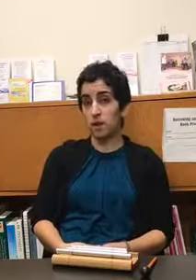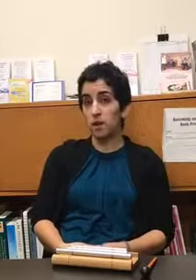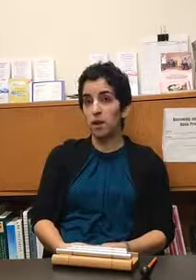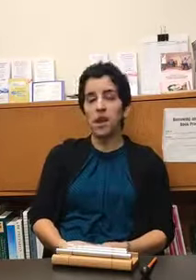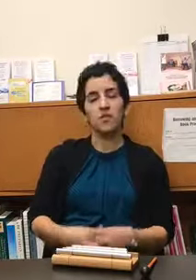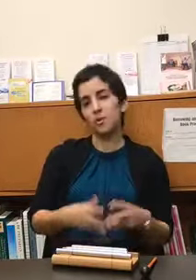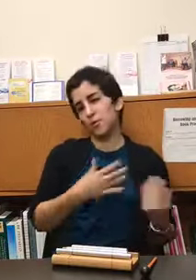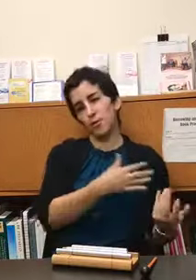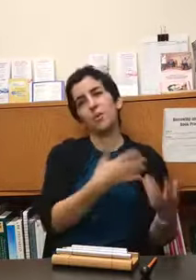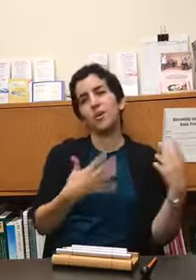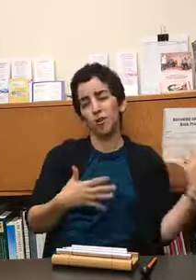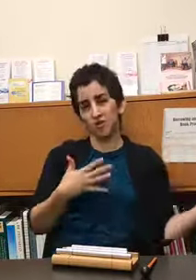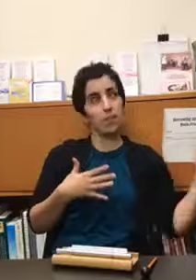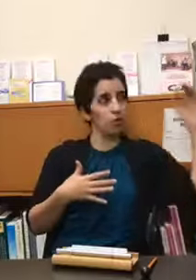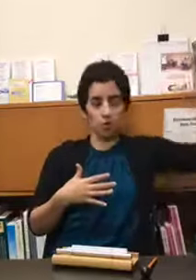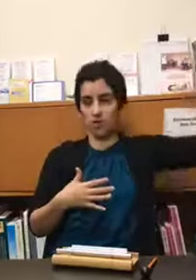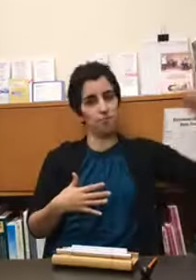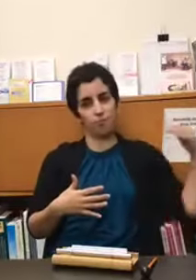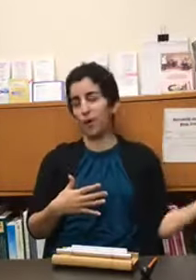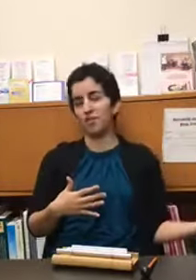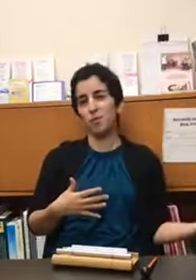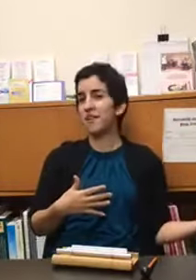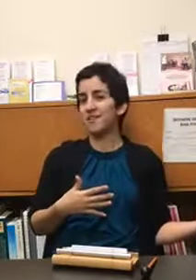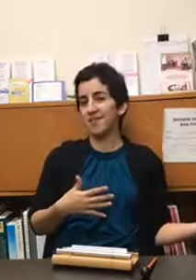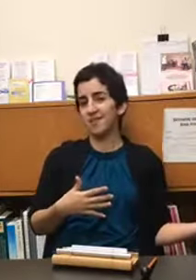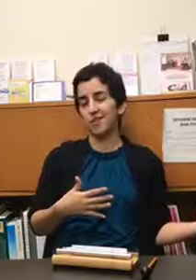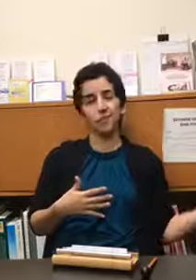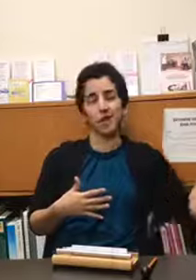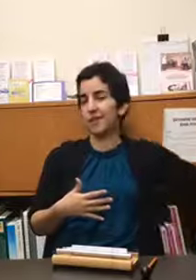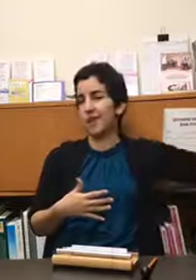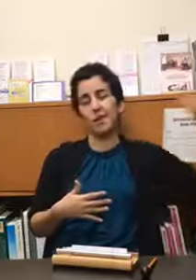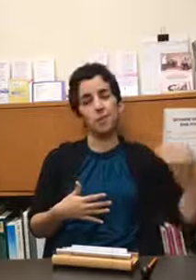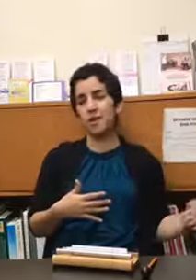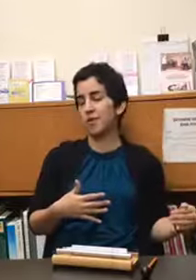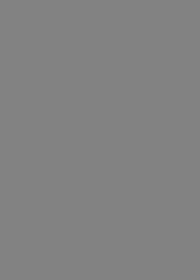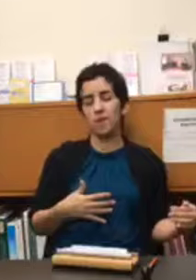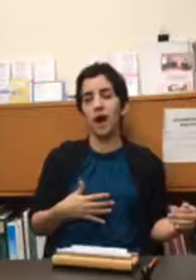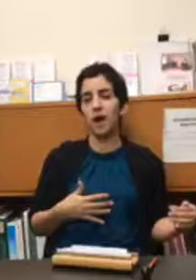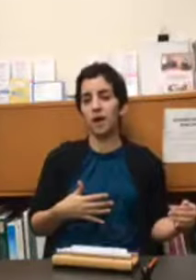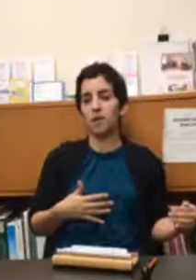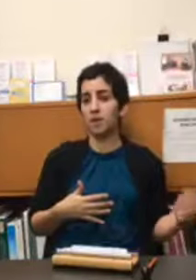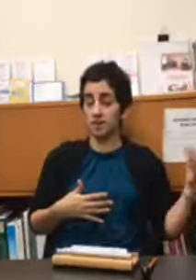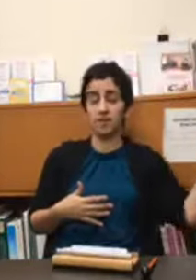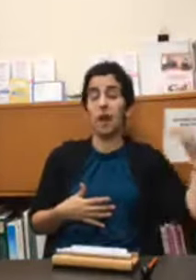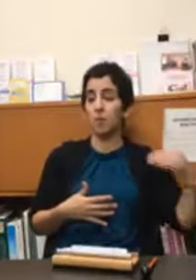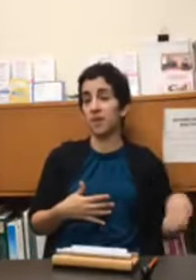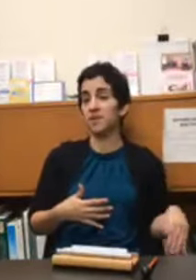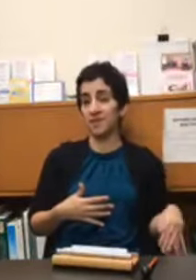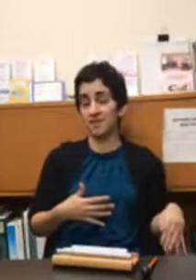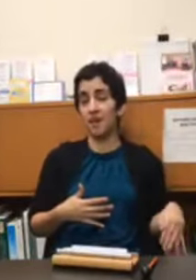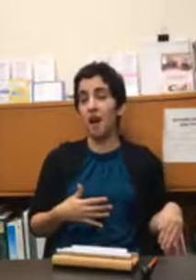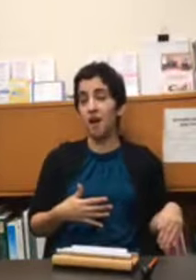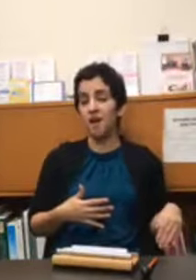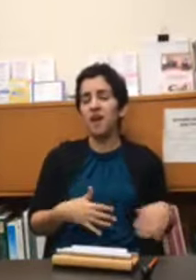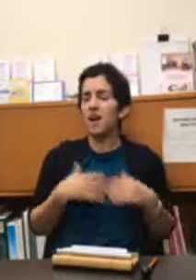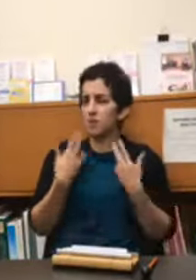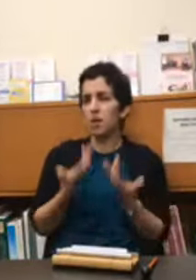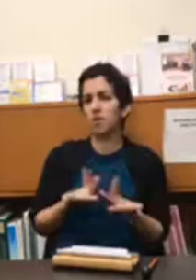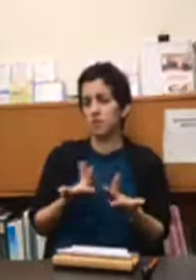if someone's already hooked up you can watch the monitors and you get that immediate feedback of is this helping is this not as well as